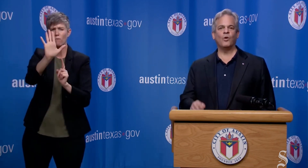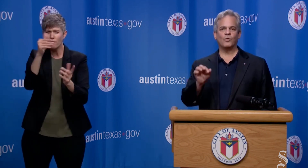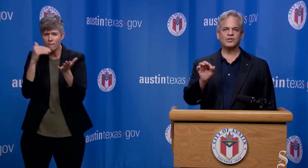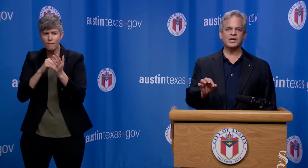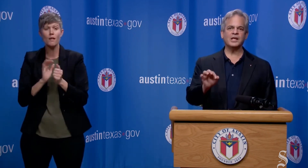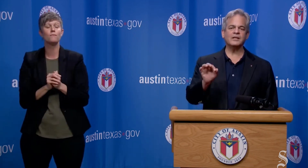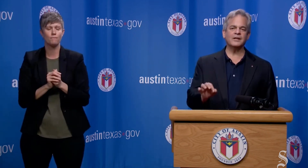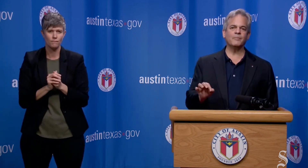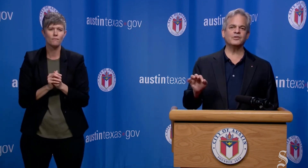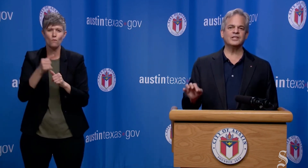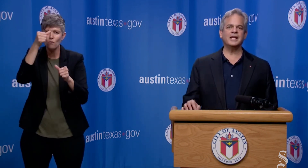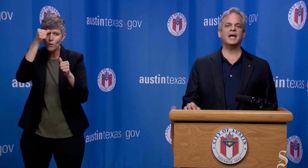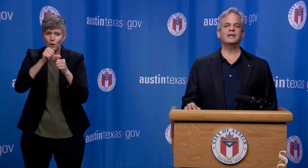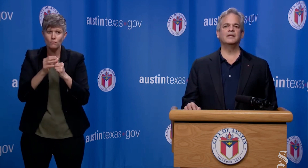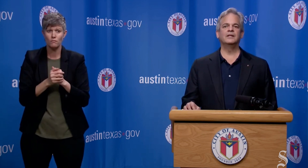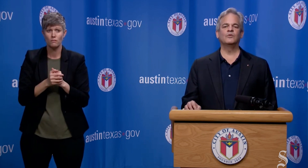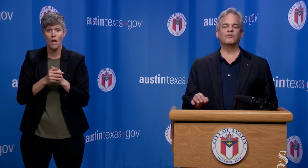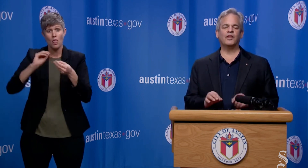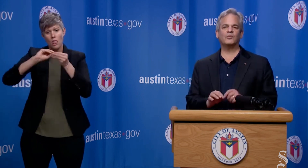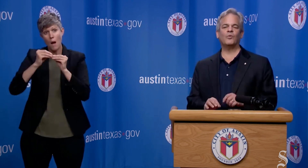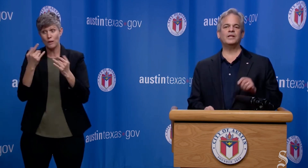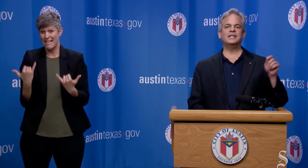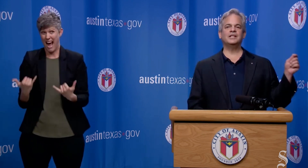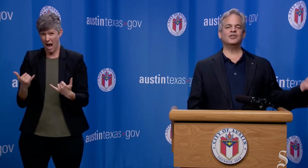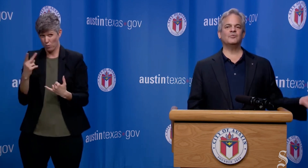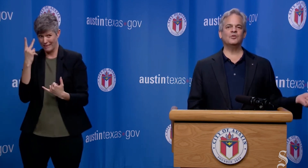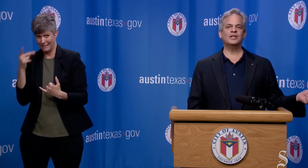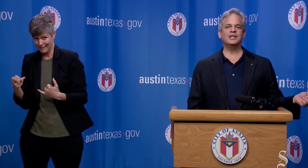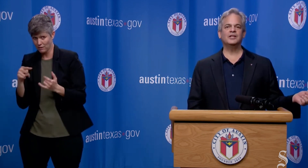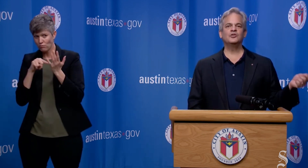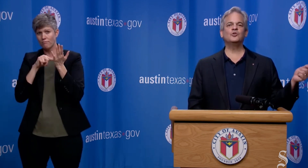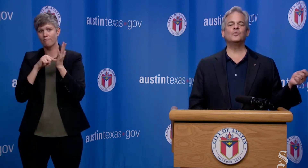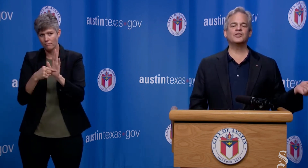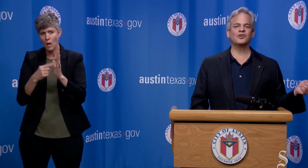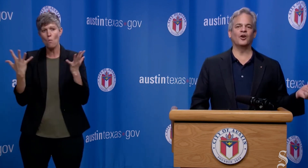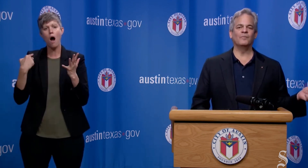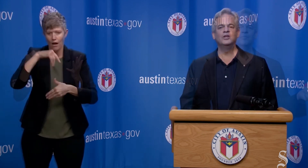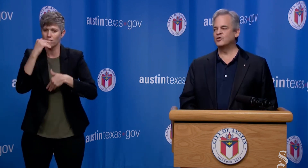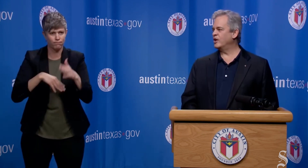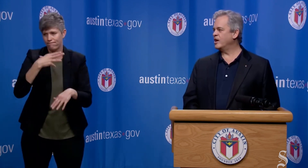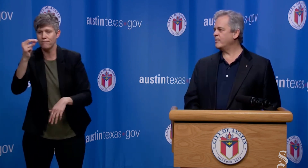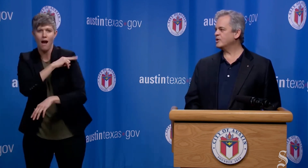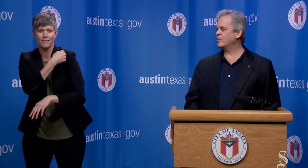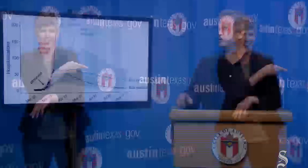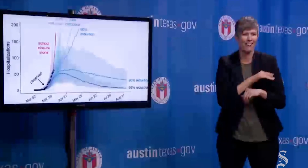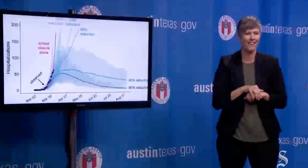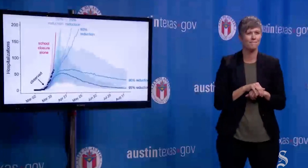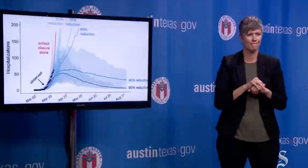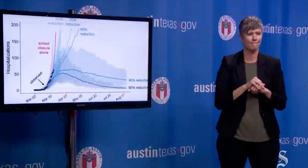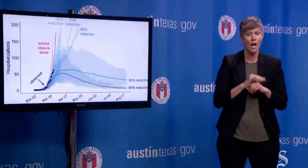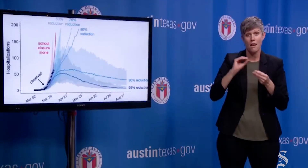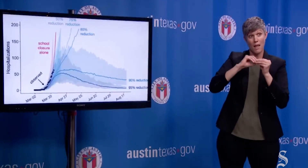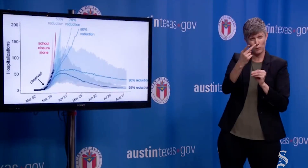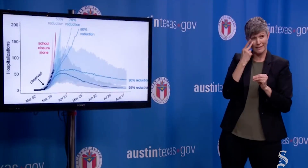what we're seeing in the numbers today reflect what we did in the community two weeks ago. So the numbers that we're seeing